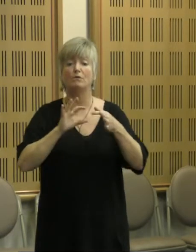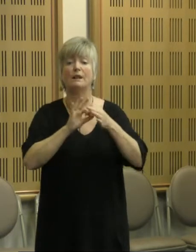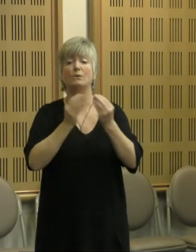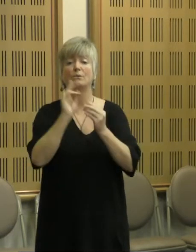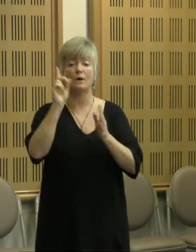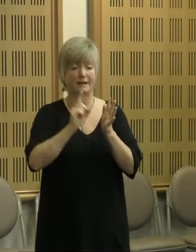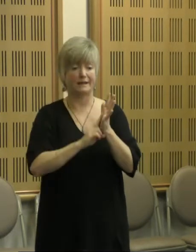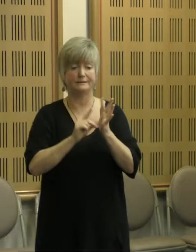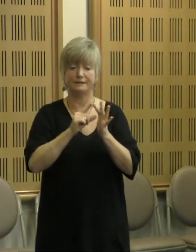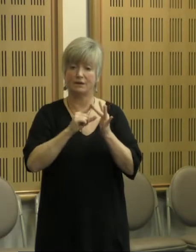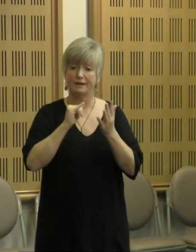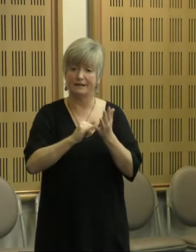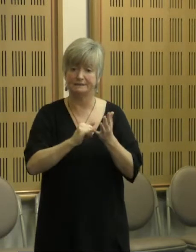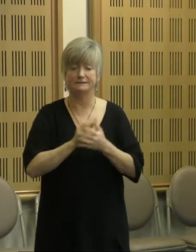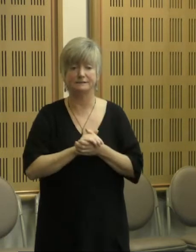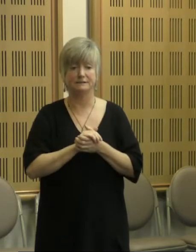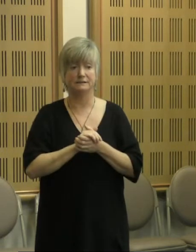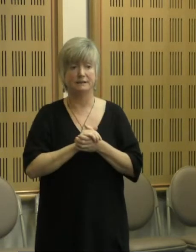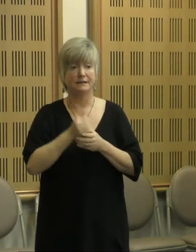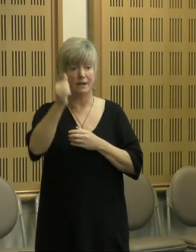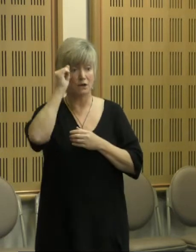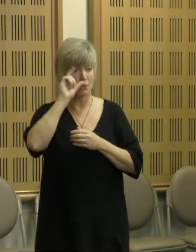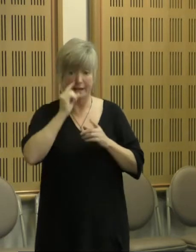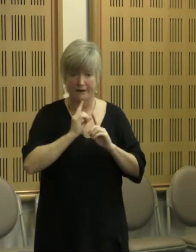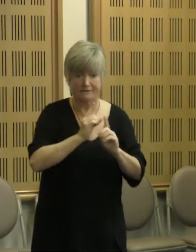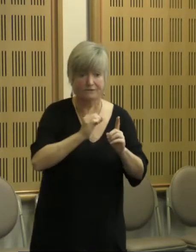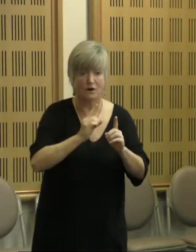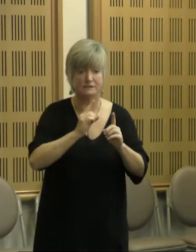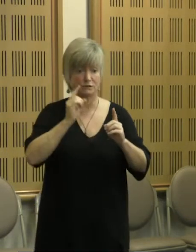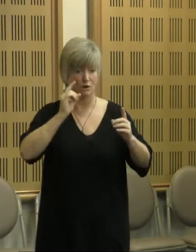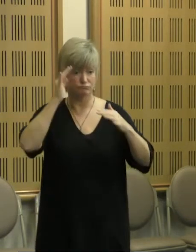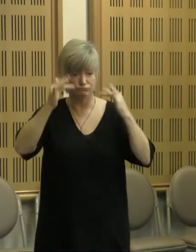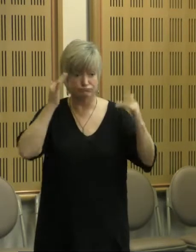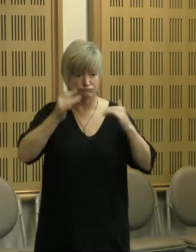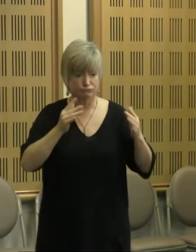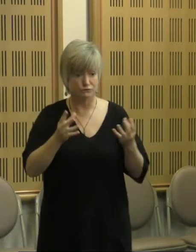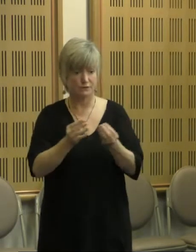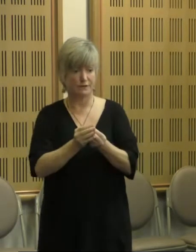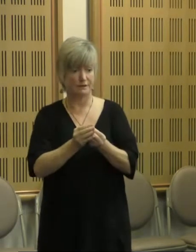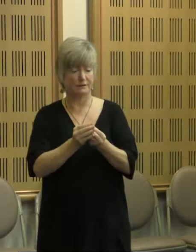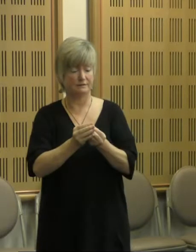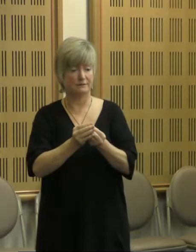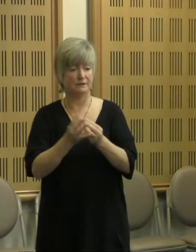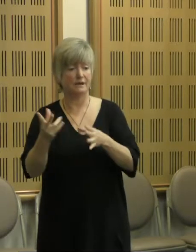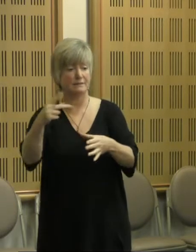They can be comfortable in knowing we can give advice, work, brainstorm together and all participants can become a REACT client.